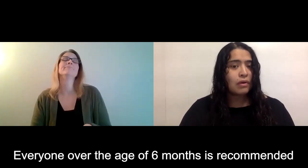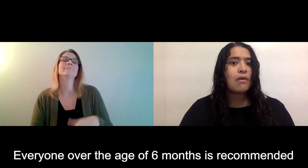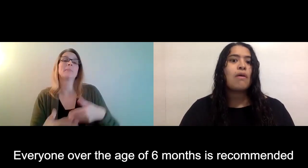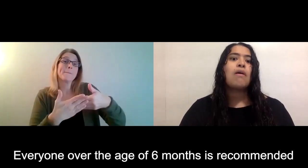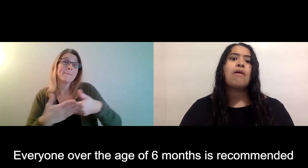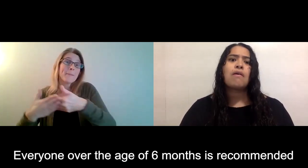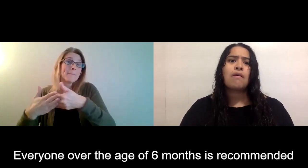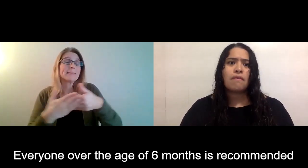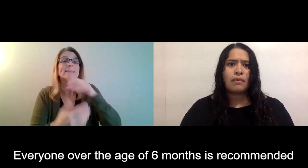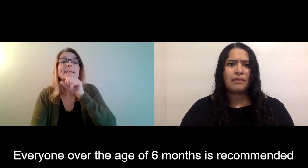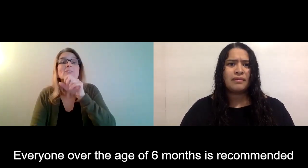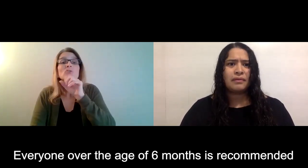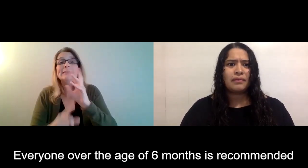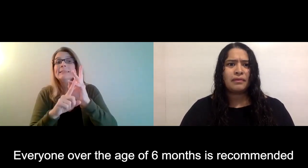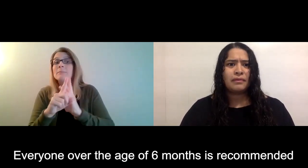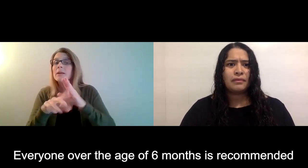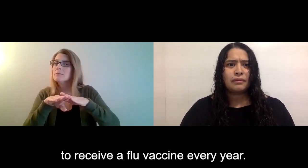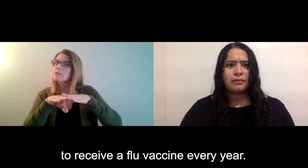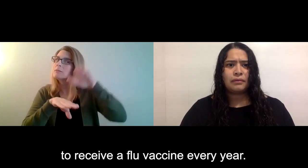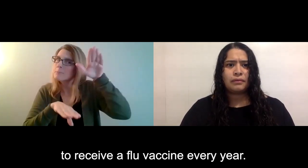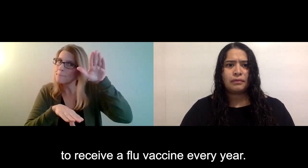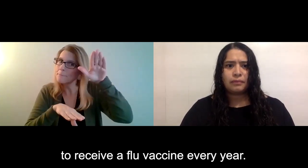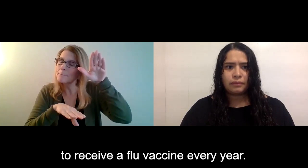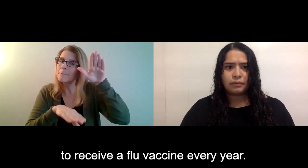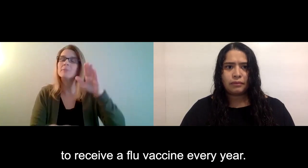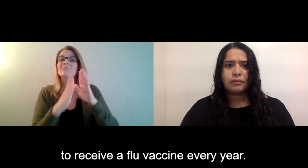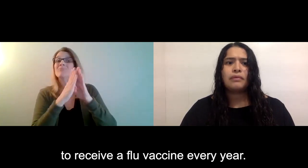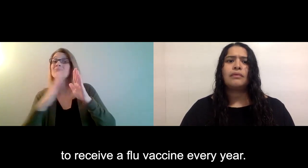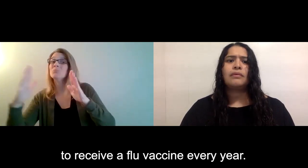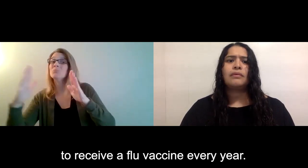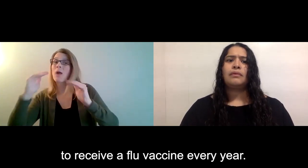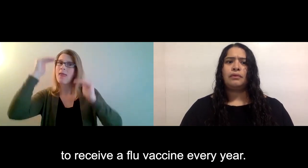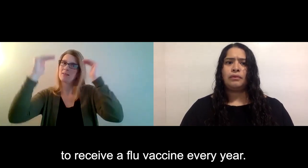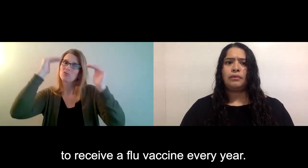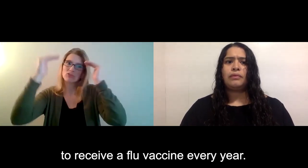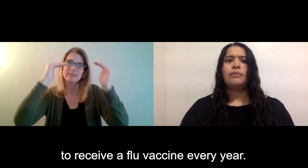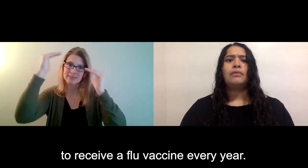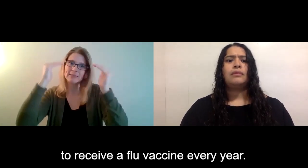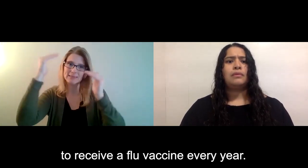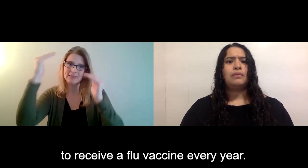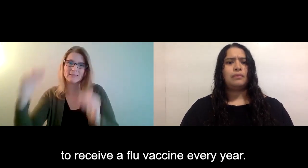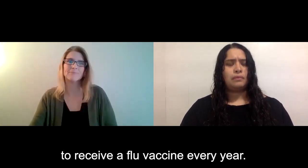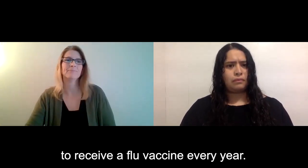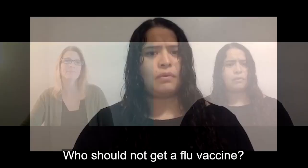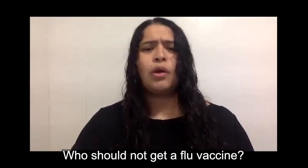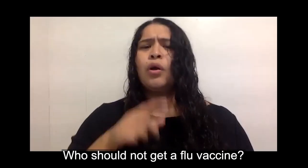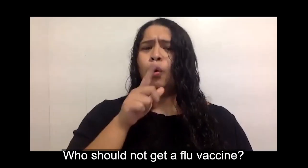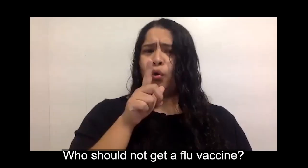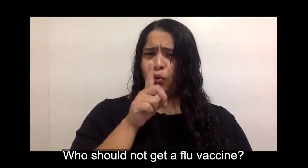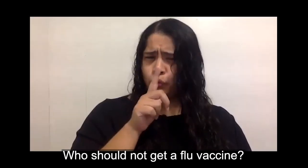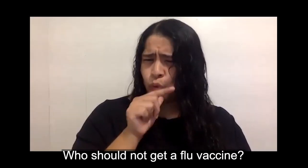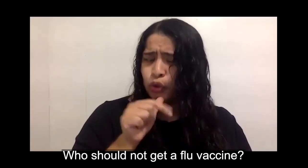Everyone over the age of six months is recommended to receive a flu vaccine every year.